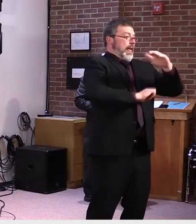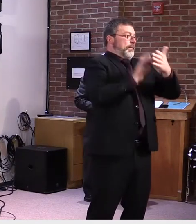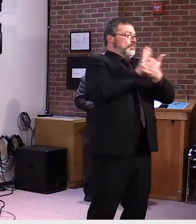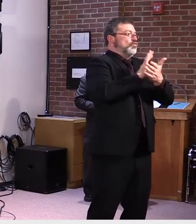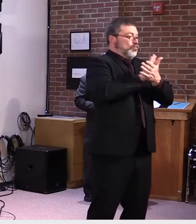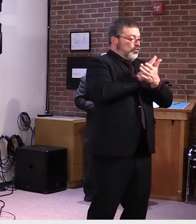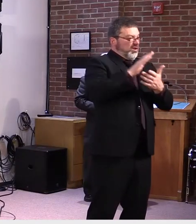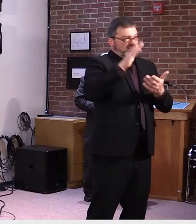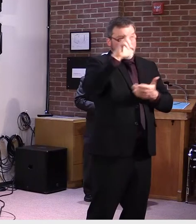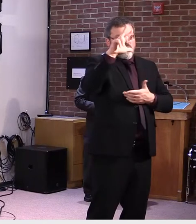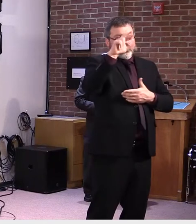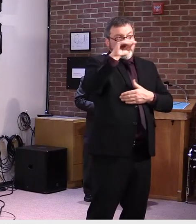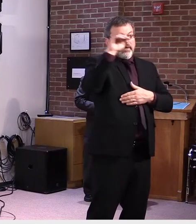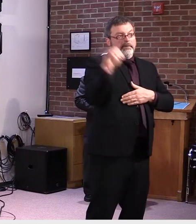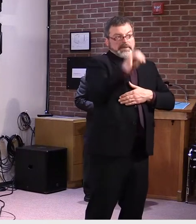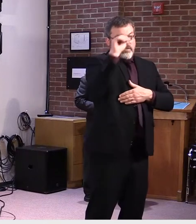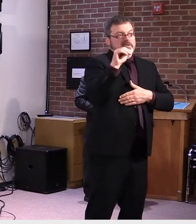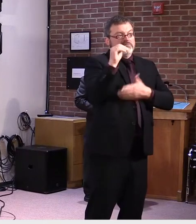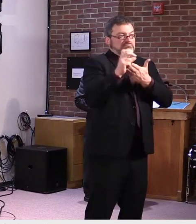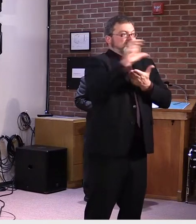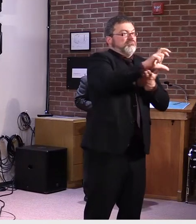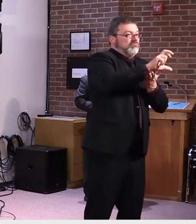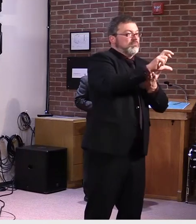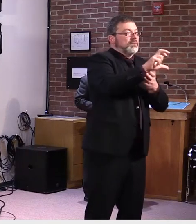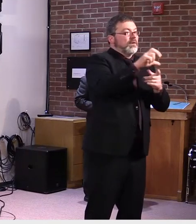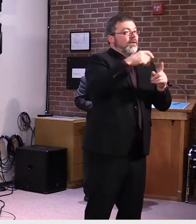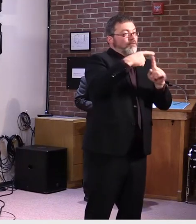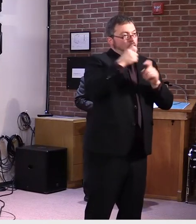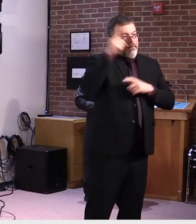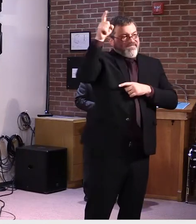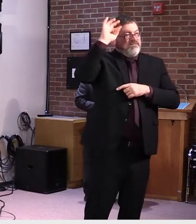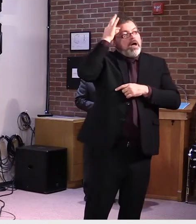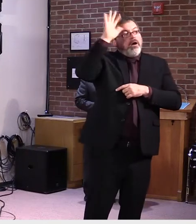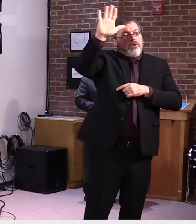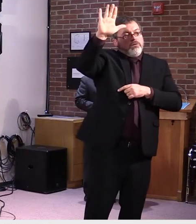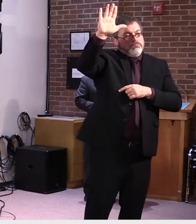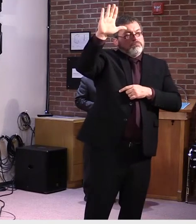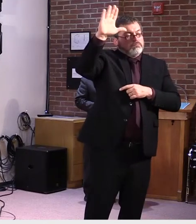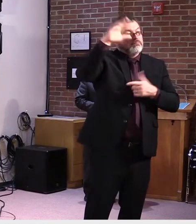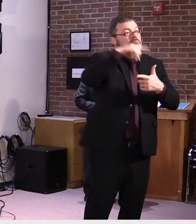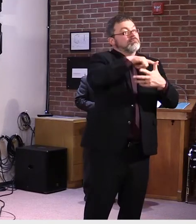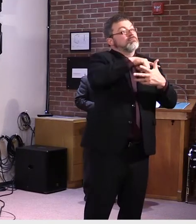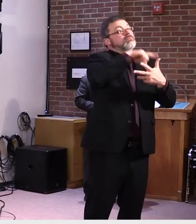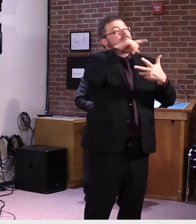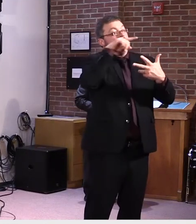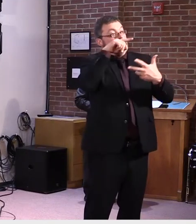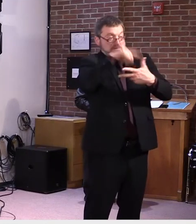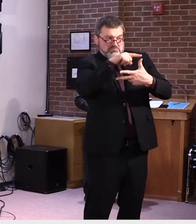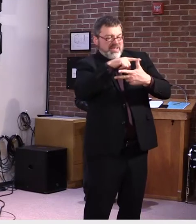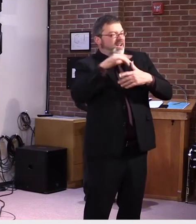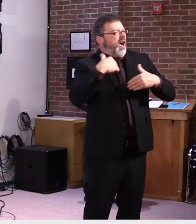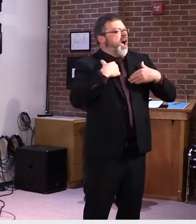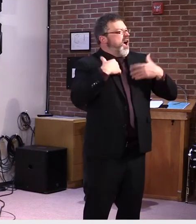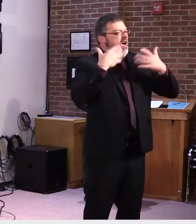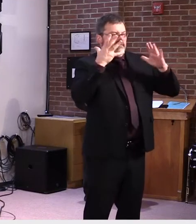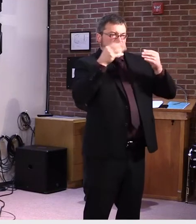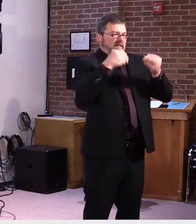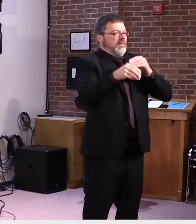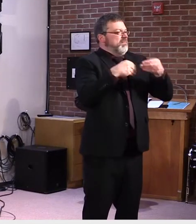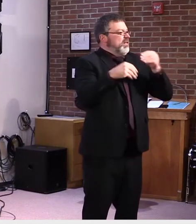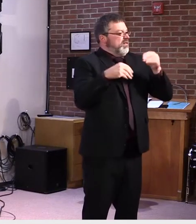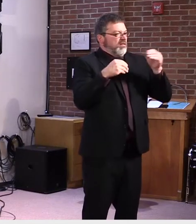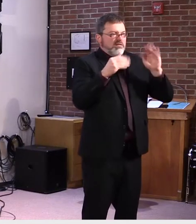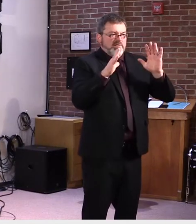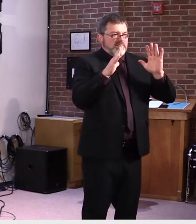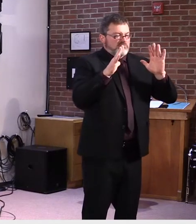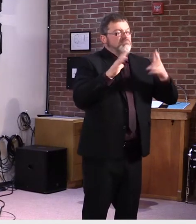school districts as per the CARES Act and can be used more flexibly than CRF funds. For example, we learned last week that ESSER funds